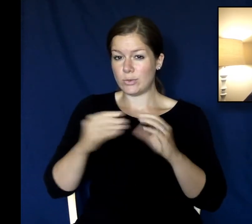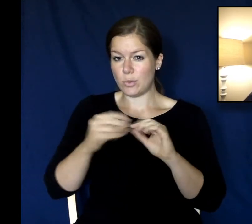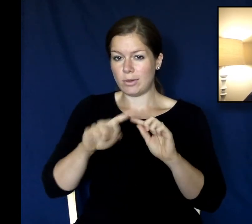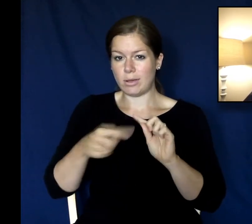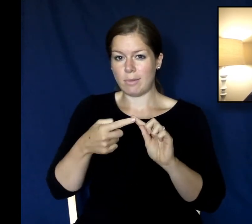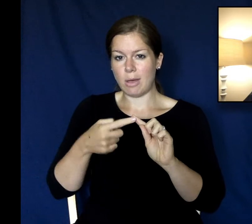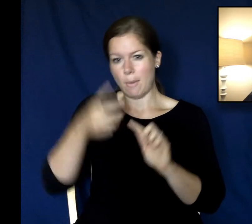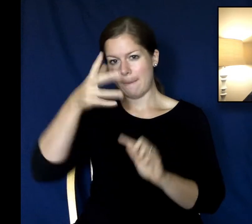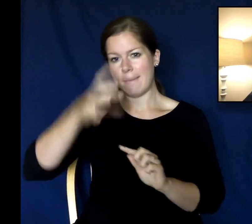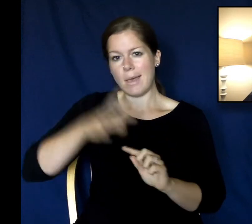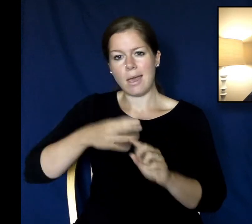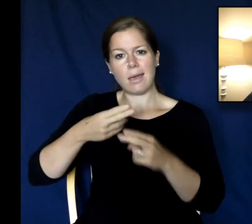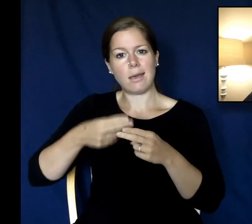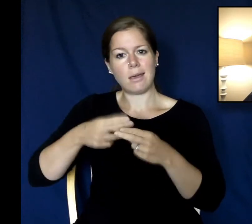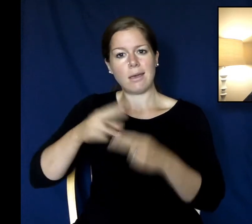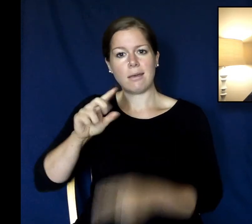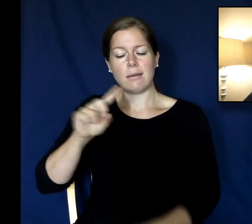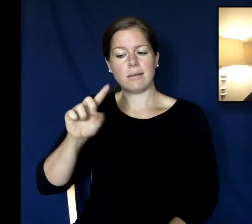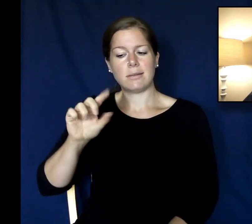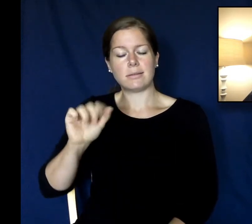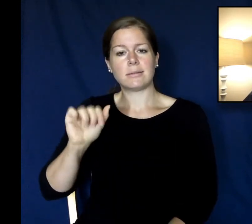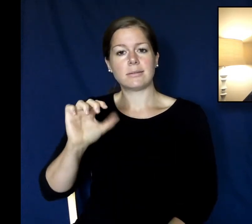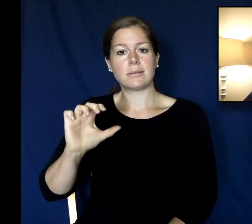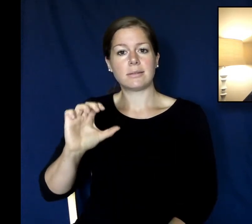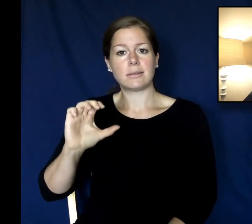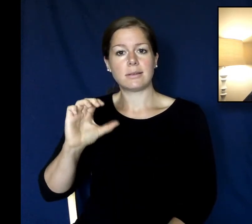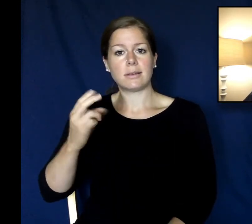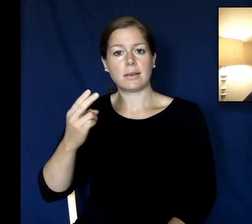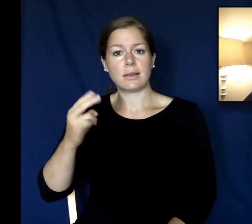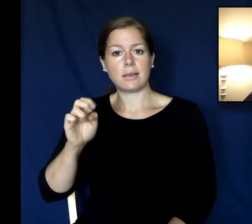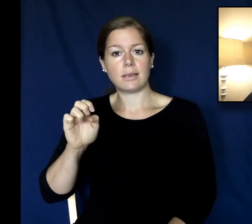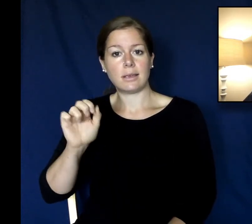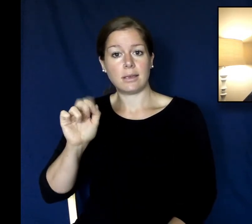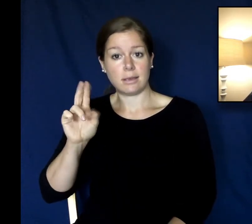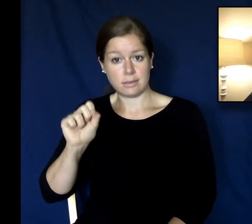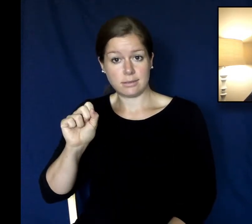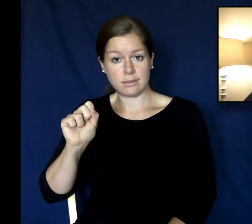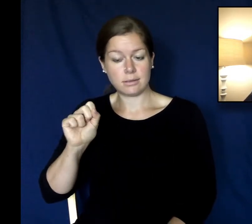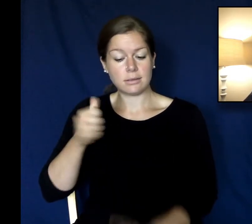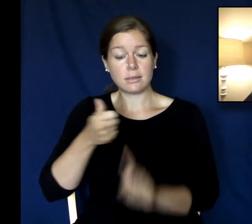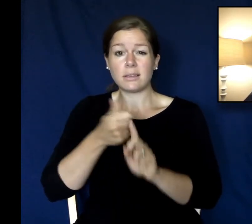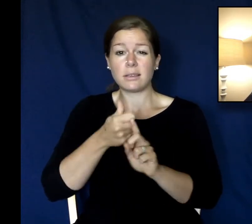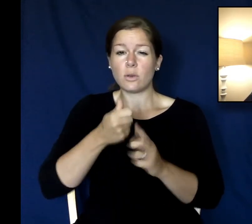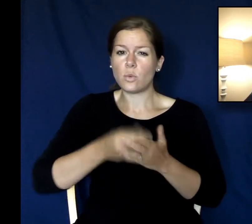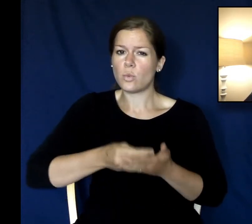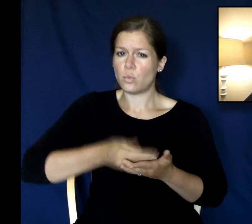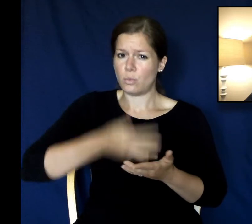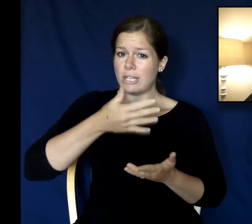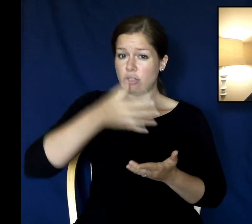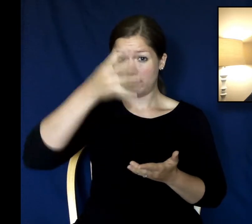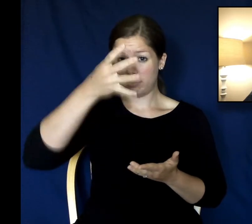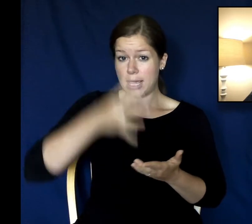a rich man so not only was he a rich man but he was also a tax collector now